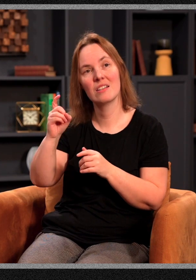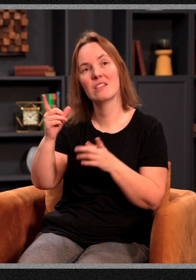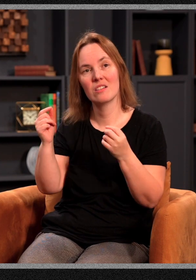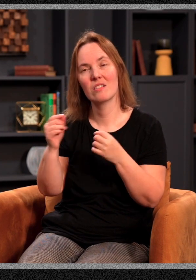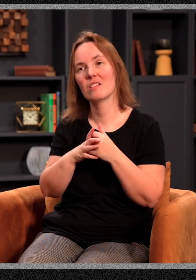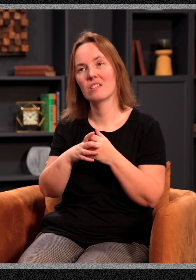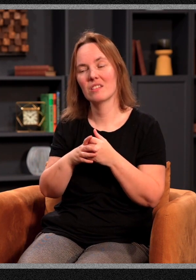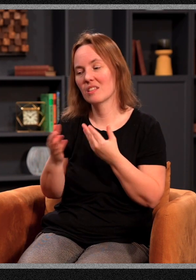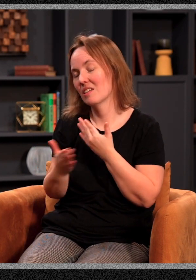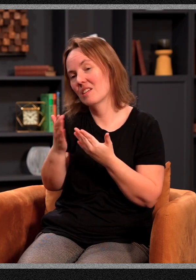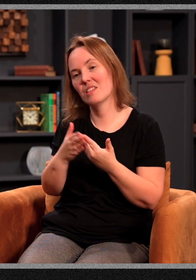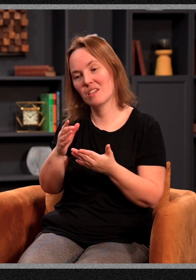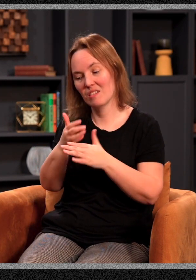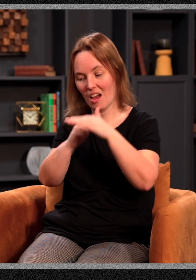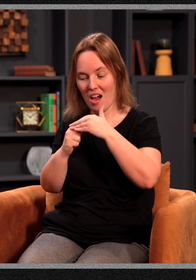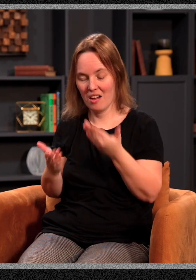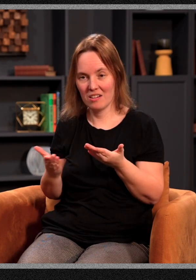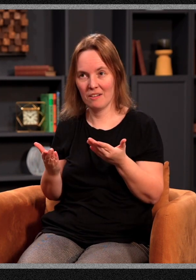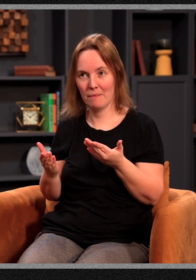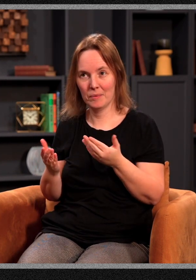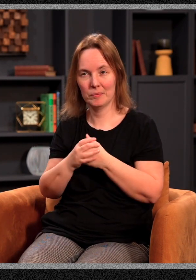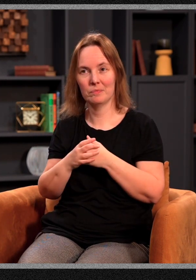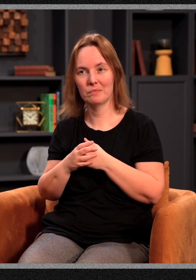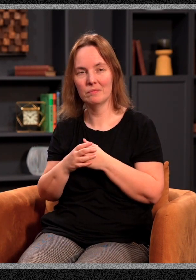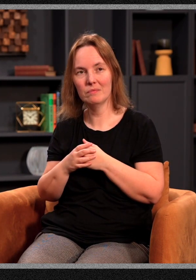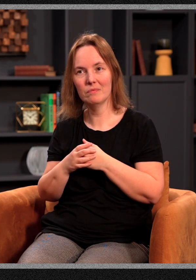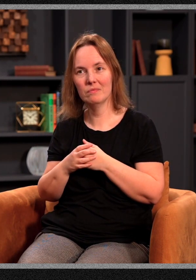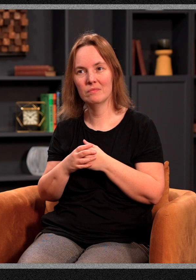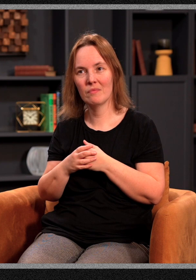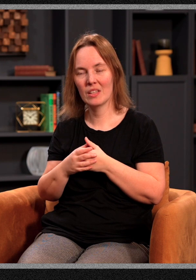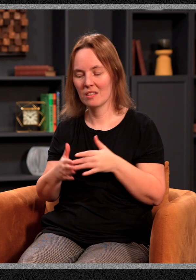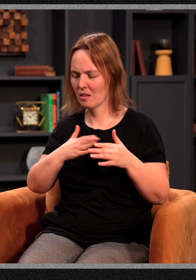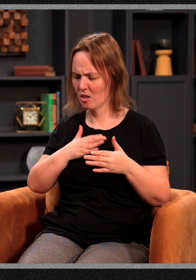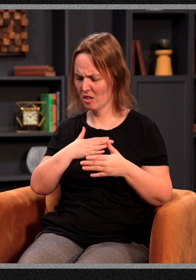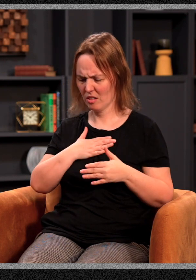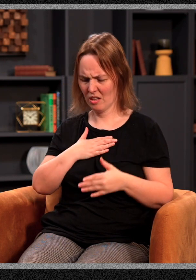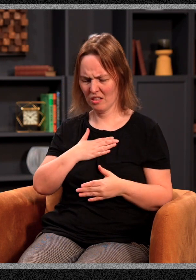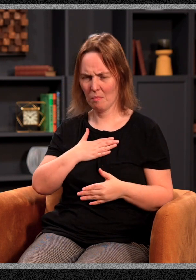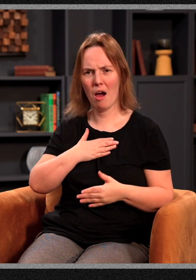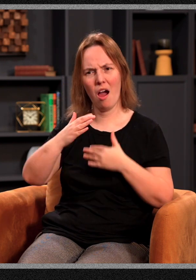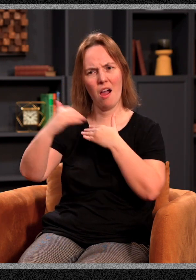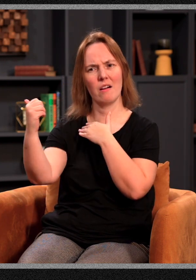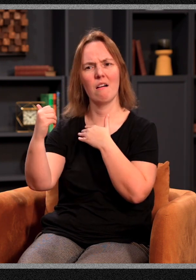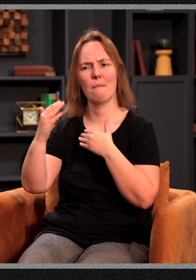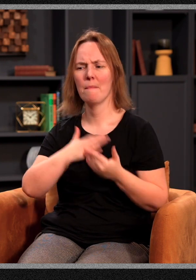because it's so easy to hide right here. Even though it's plexiglass. You know, this is my call. This is my ministry. No, no, no, no, no, no.